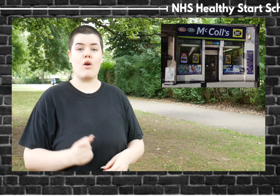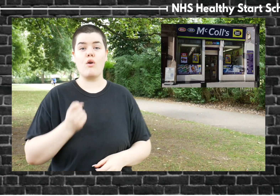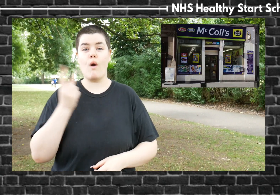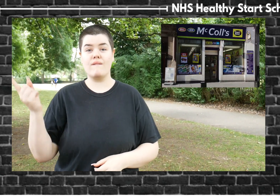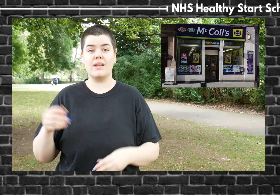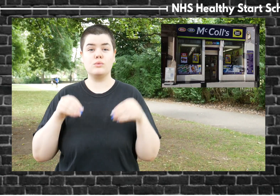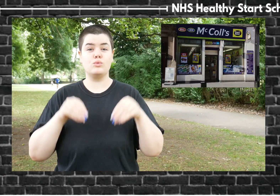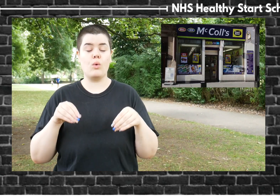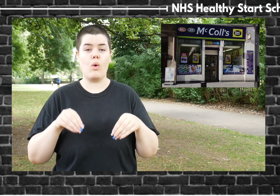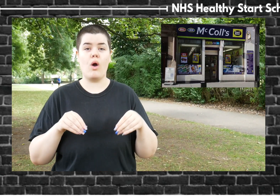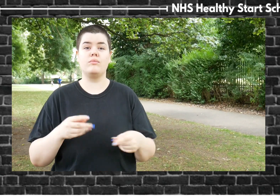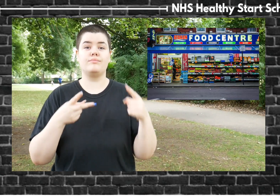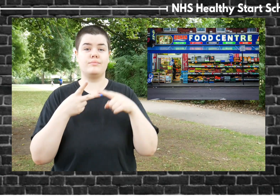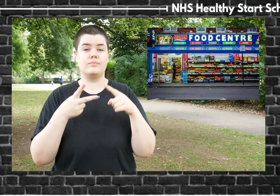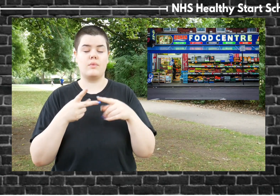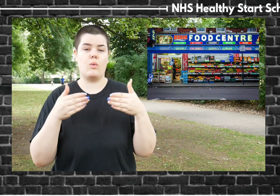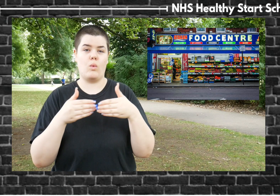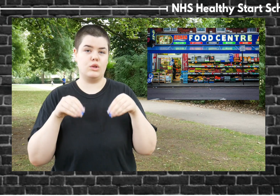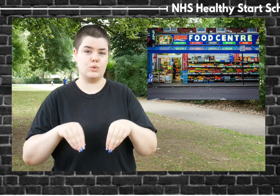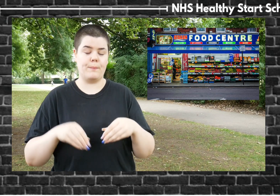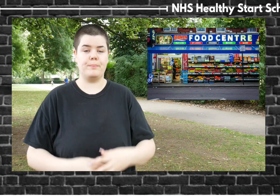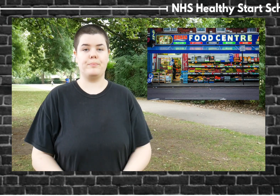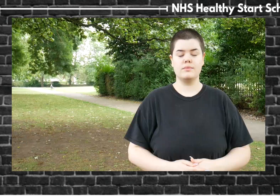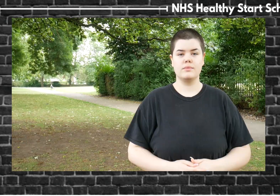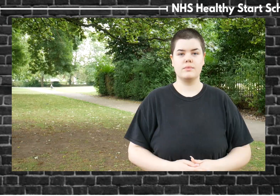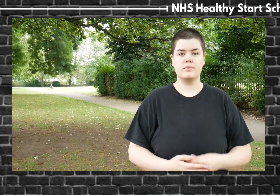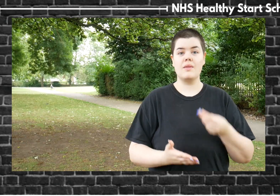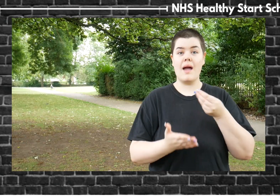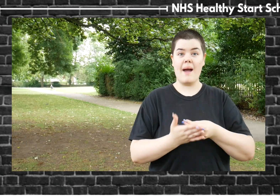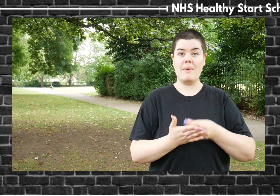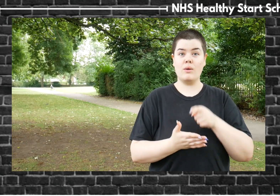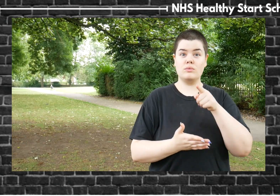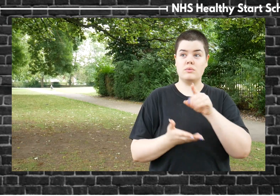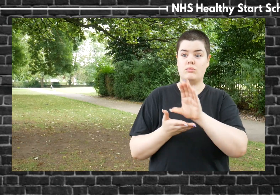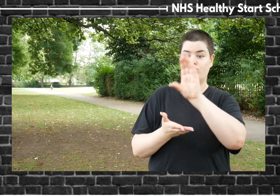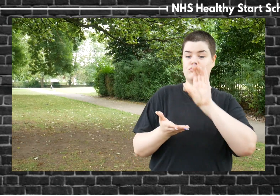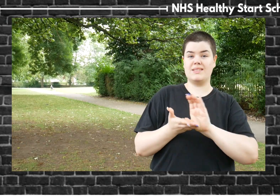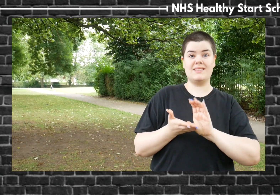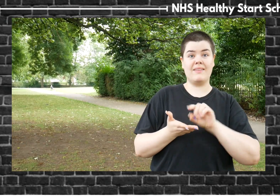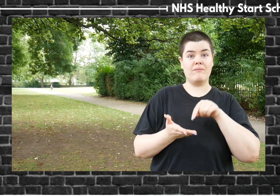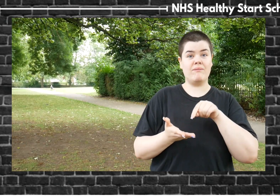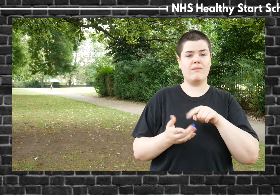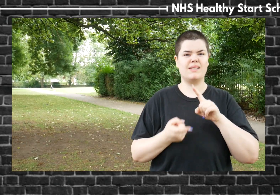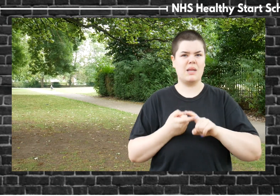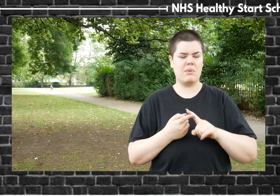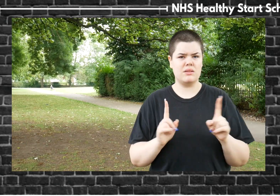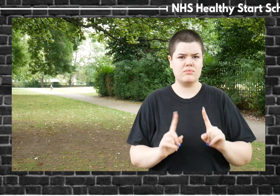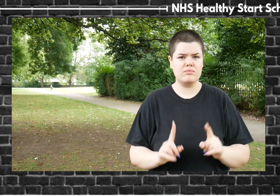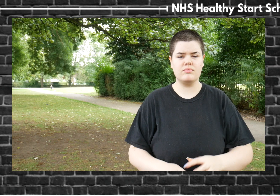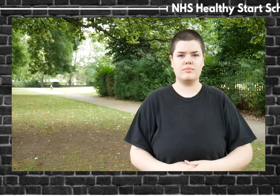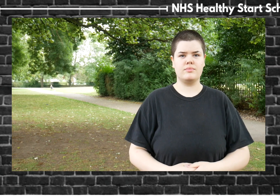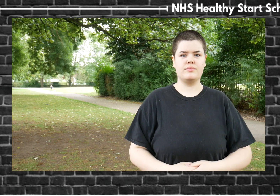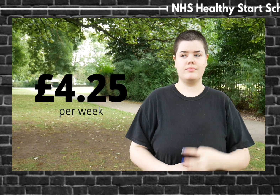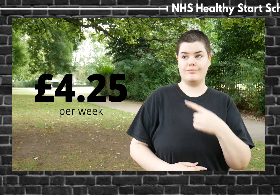convenience stores and corner shops. The amount you receive will be